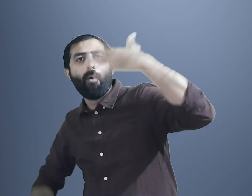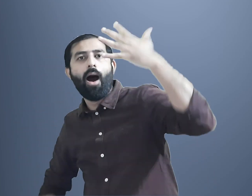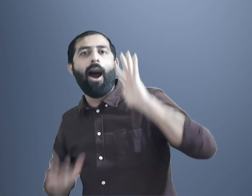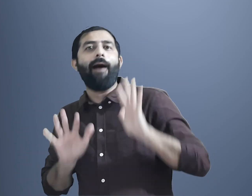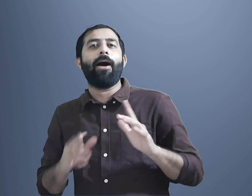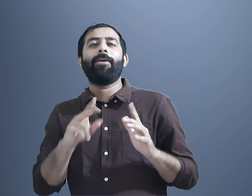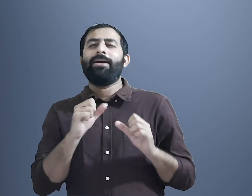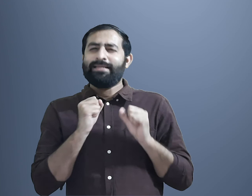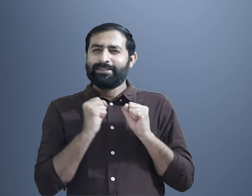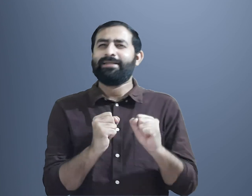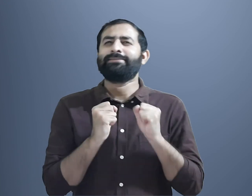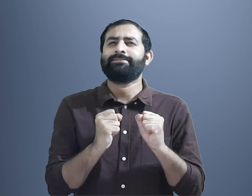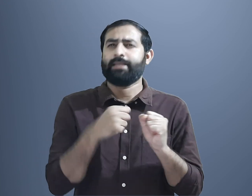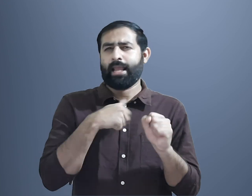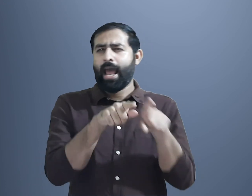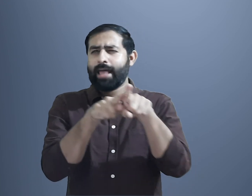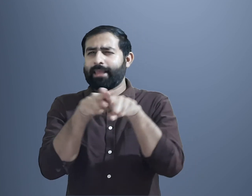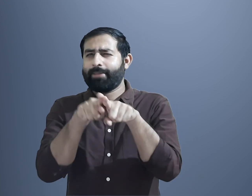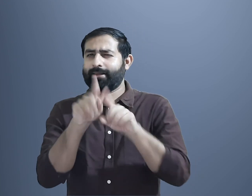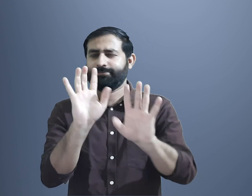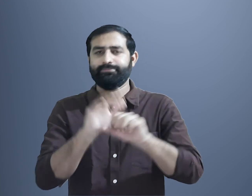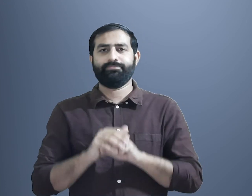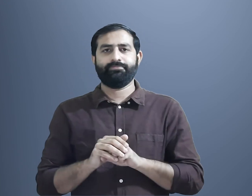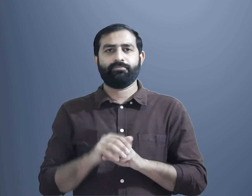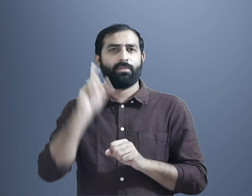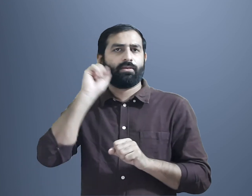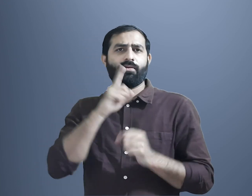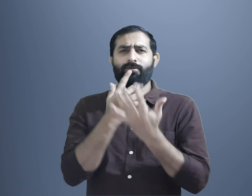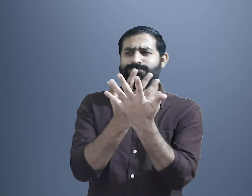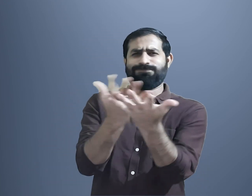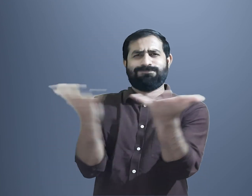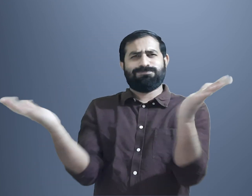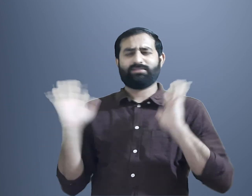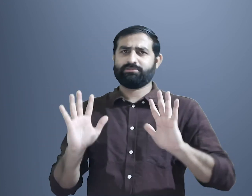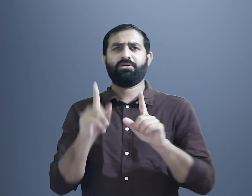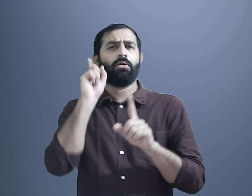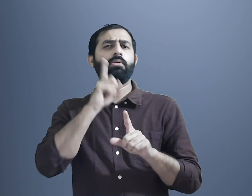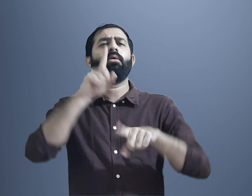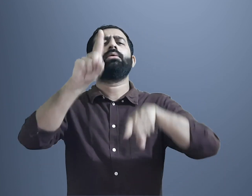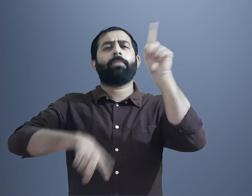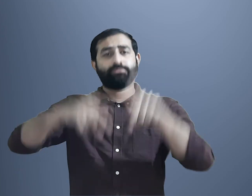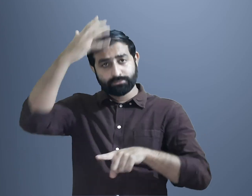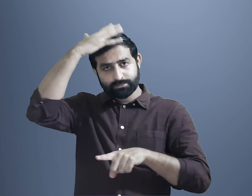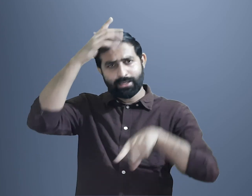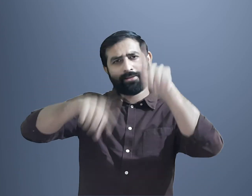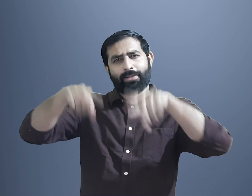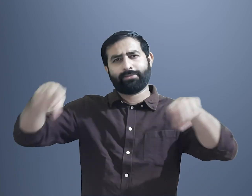may be able to learn their language relatively quickly, but it becomes more difficult when a lot of new concepts and complex sentences are learnt.